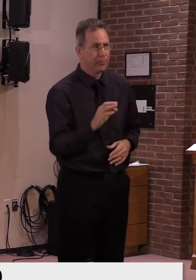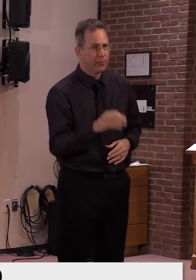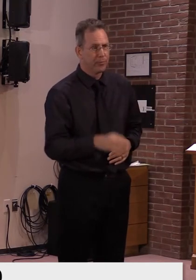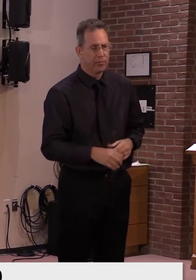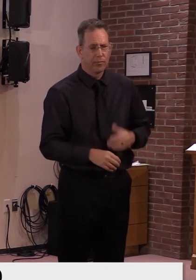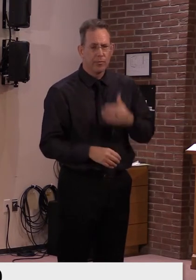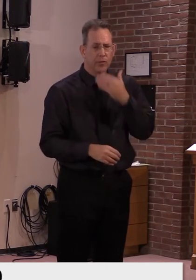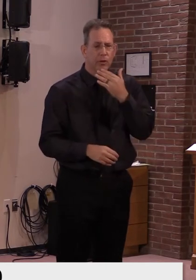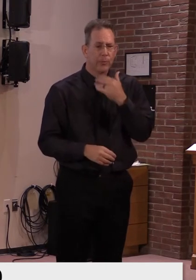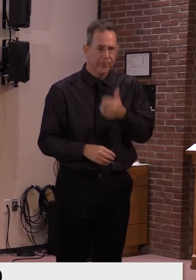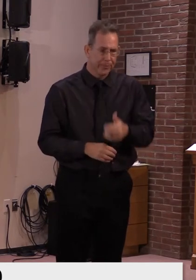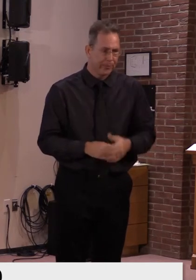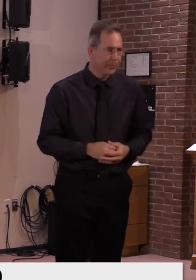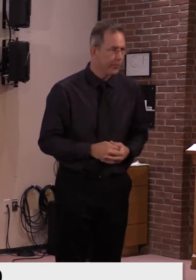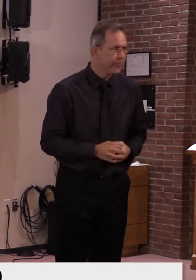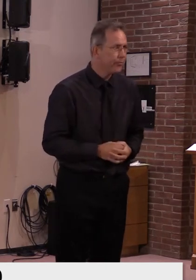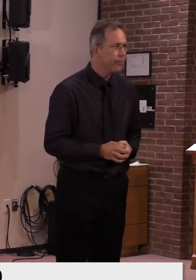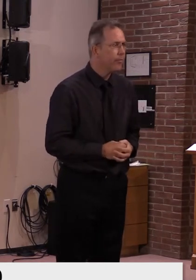Steve Merrill.